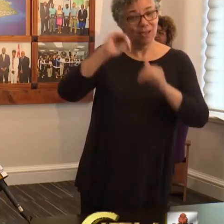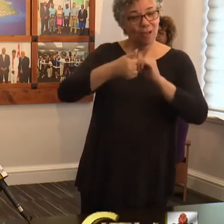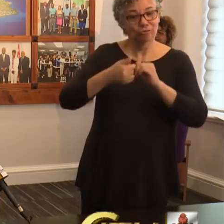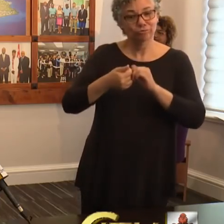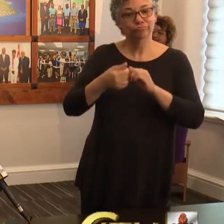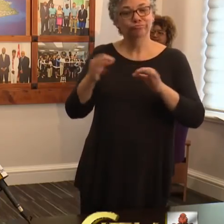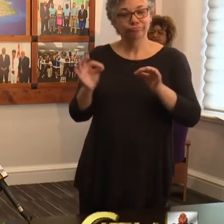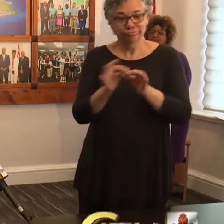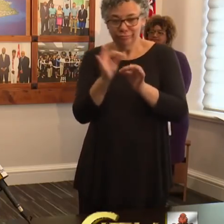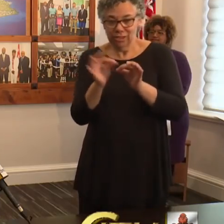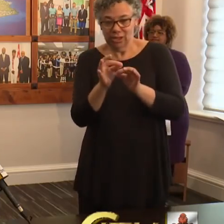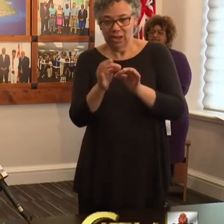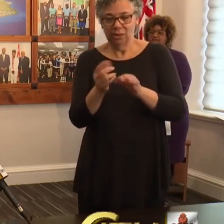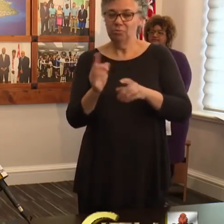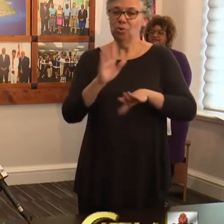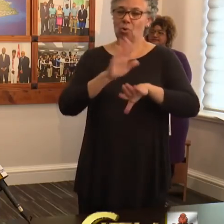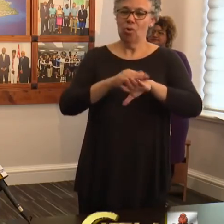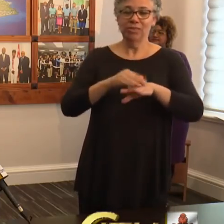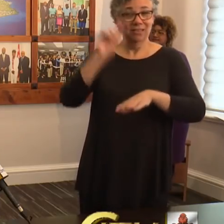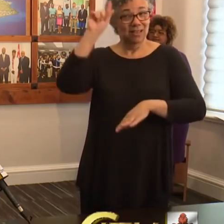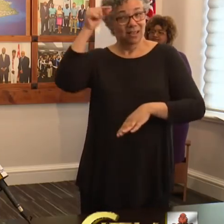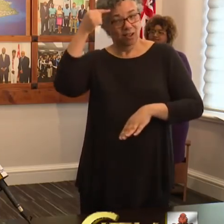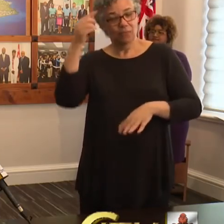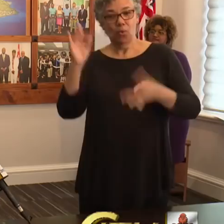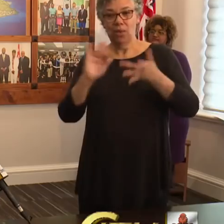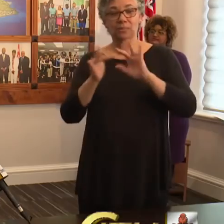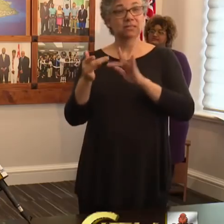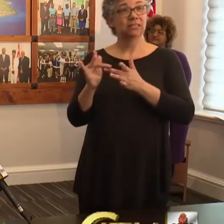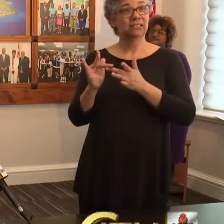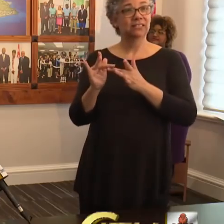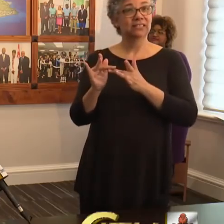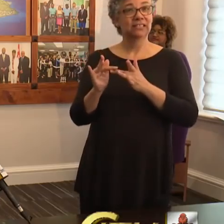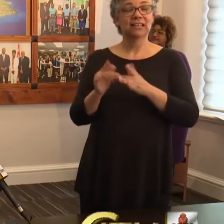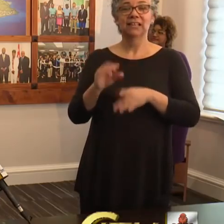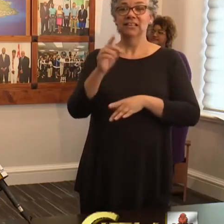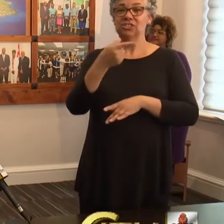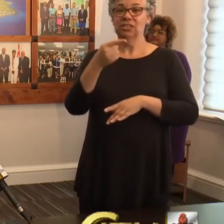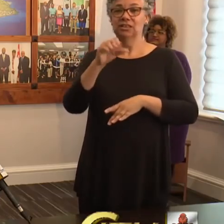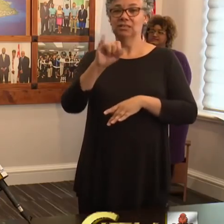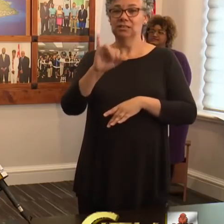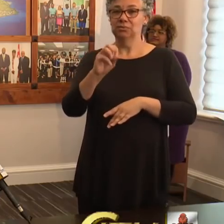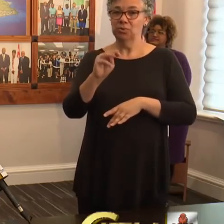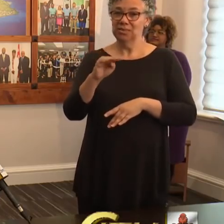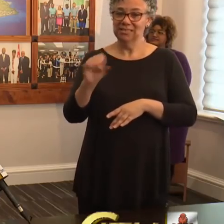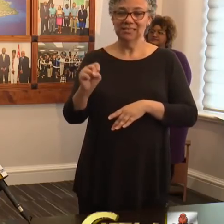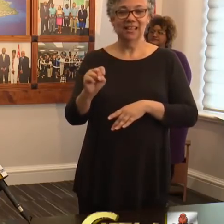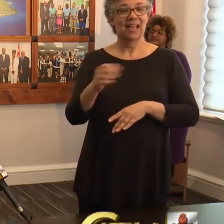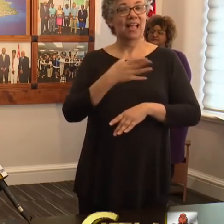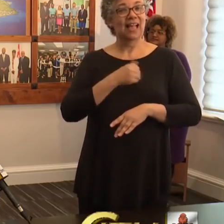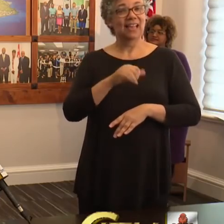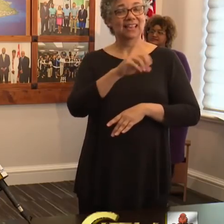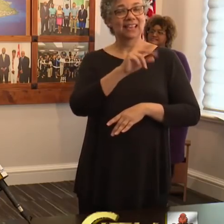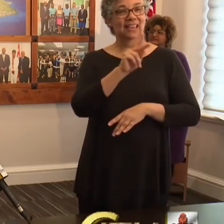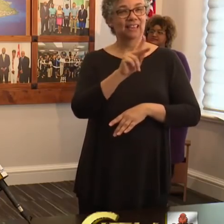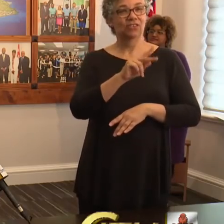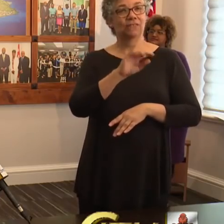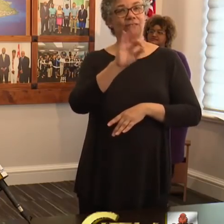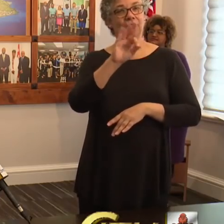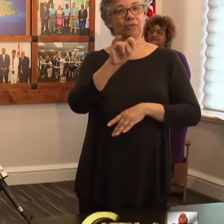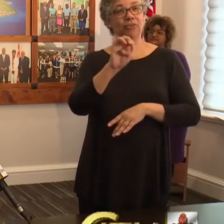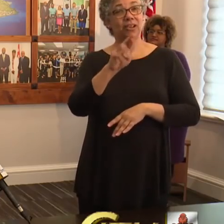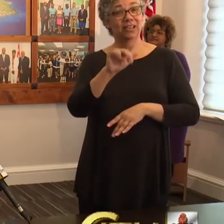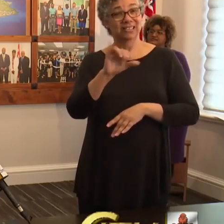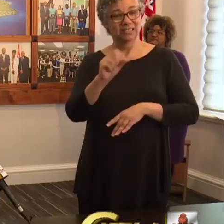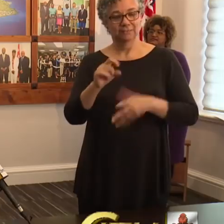the government website but those are Ms. Gaye Simmons at Keesha Fabrics, Ms. Carla Souza,